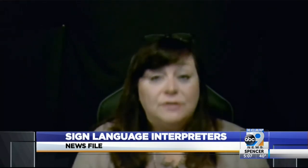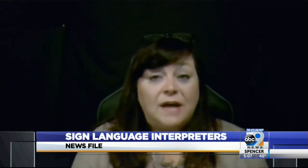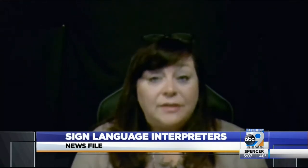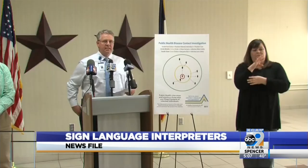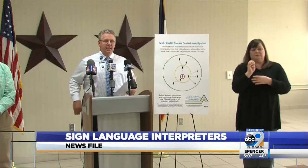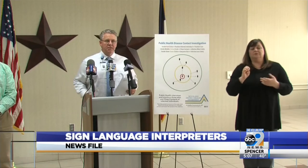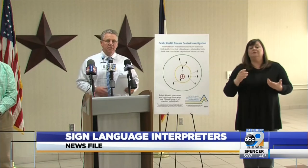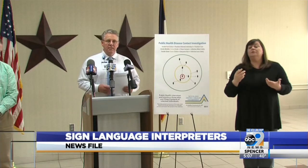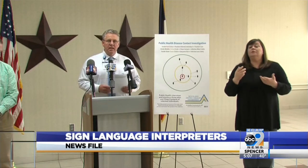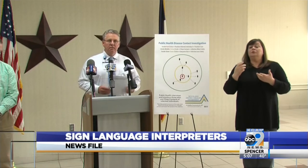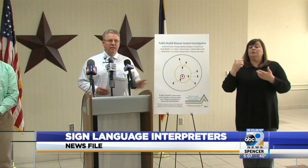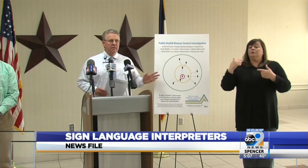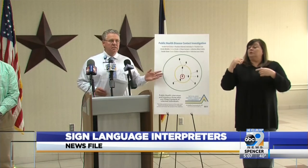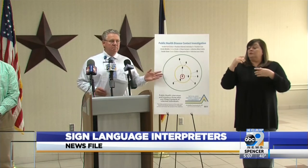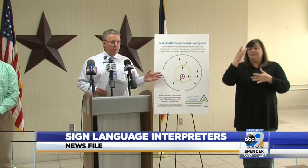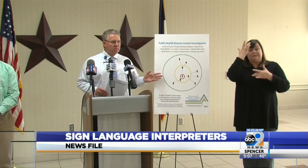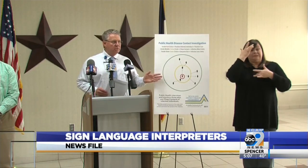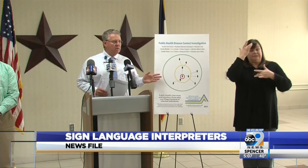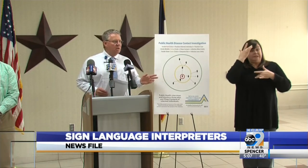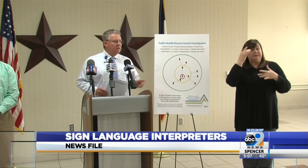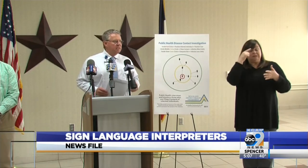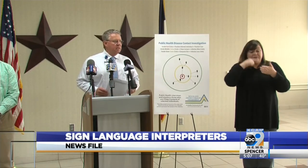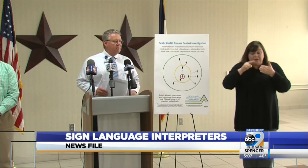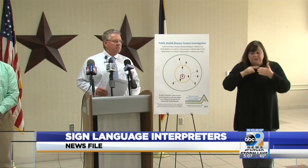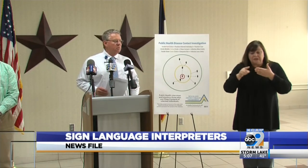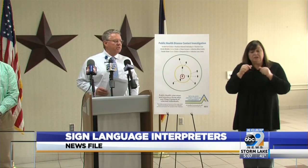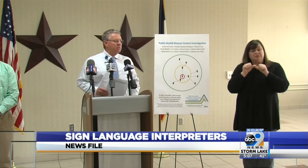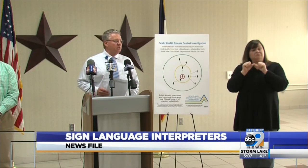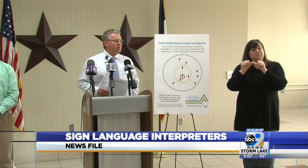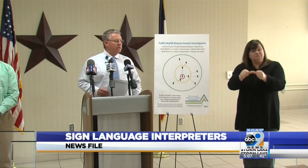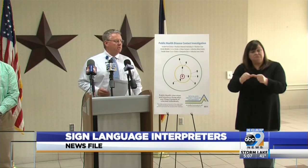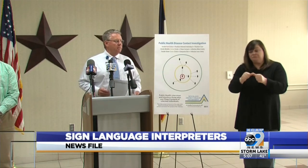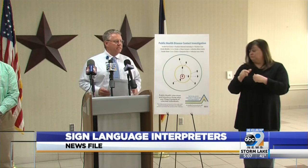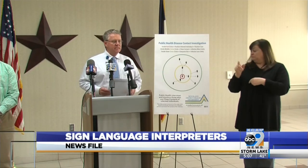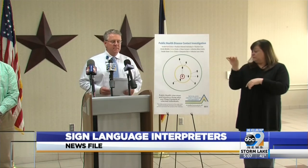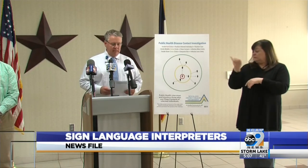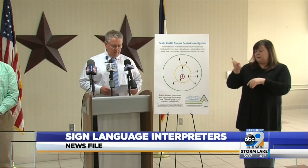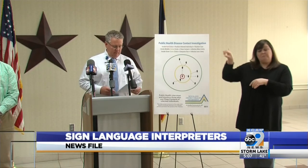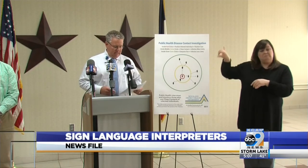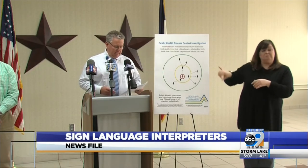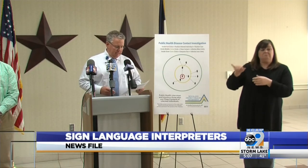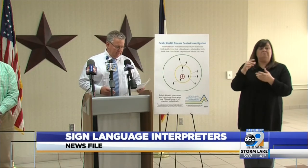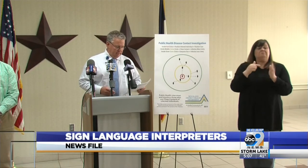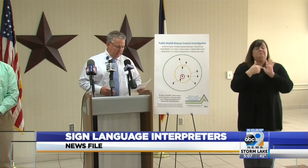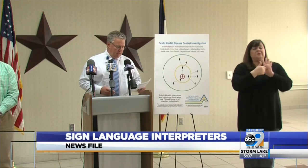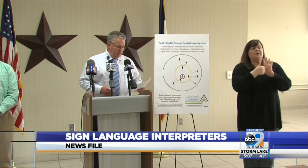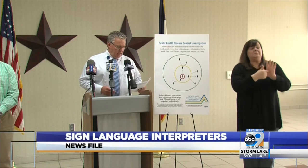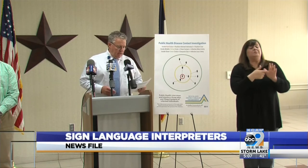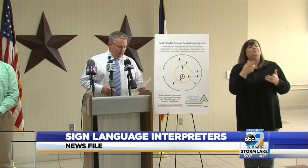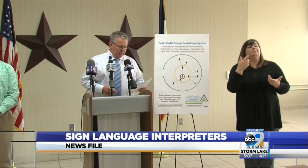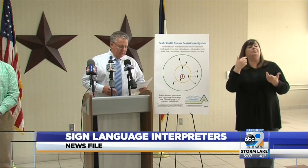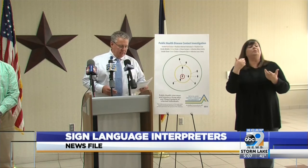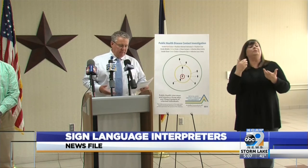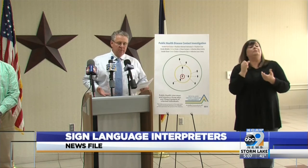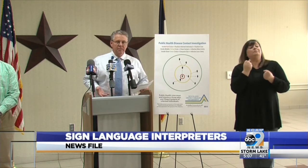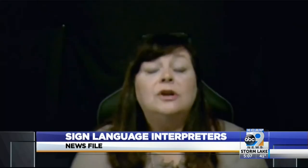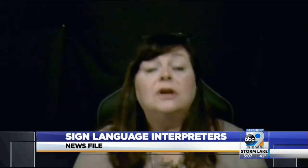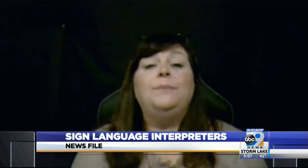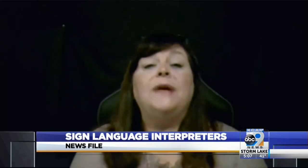death. Dawn Hobhop is one of three community interpreters in Siouxland. She says without a live interpreter people can miss the message. They're going to be